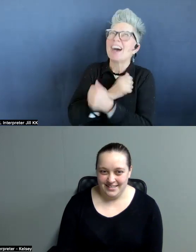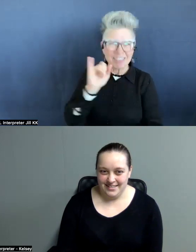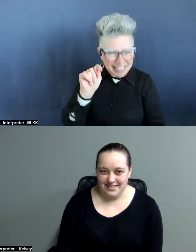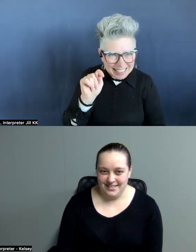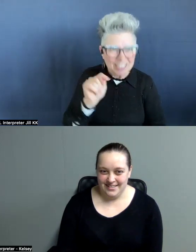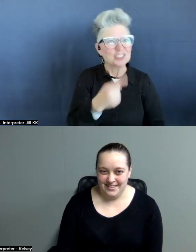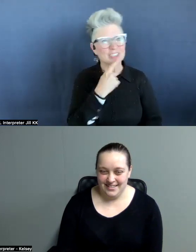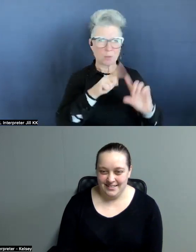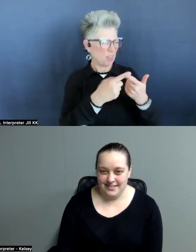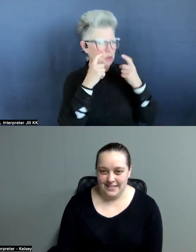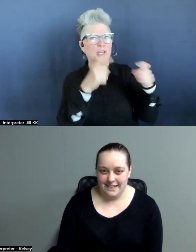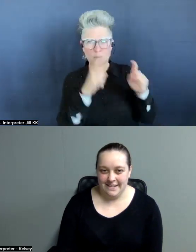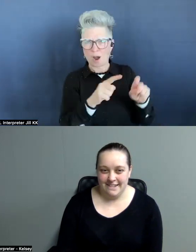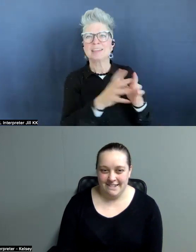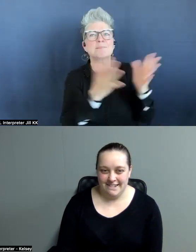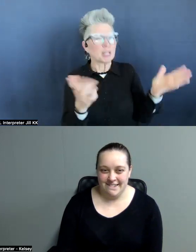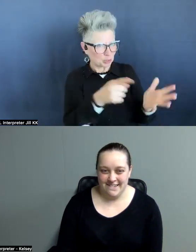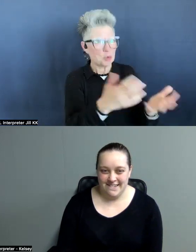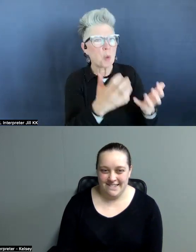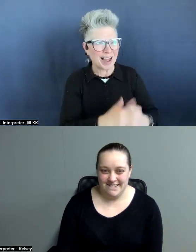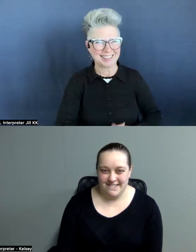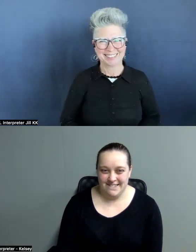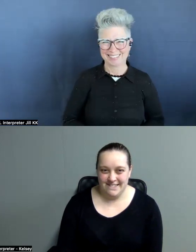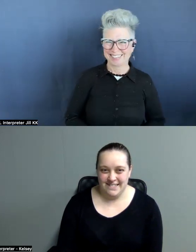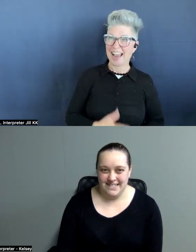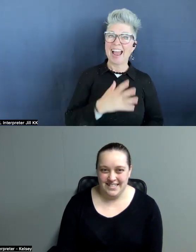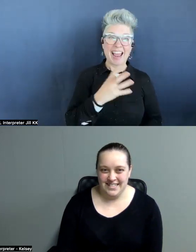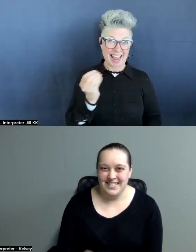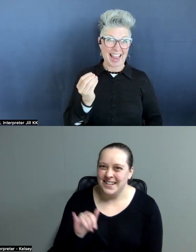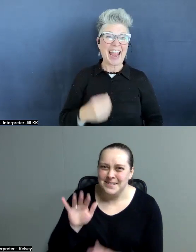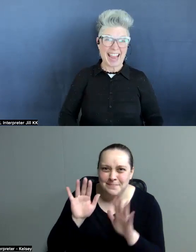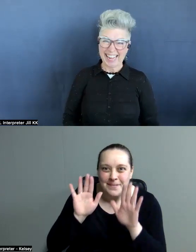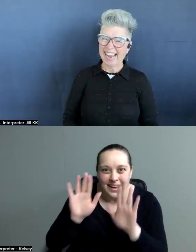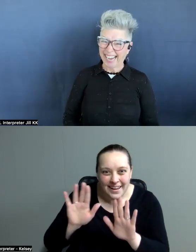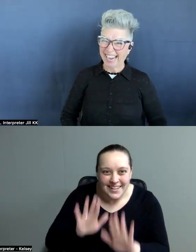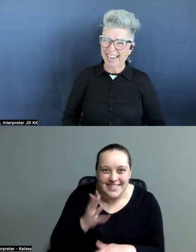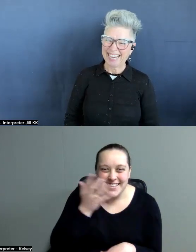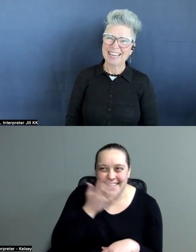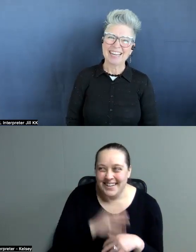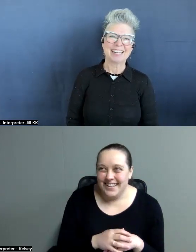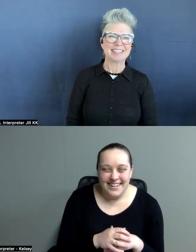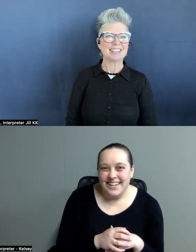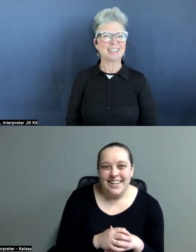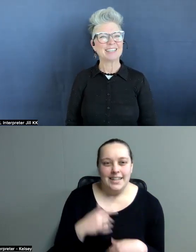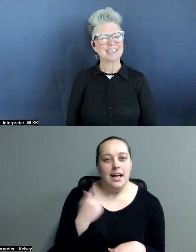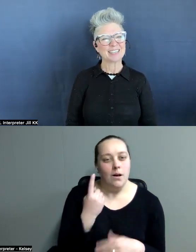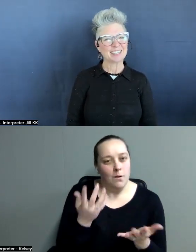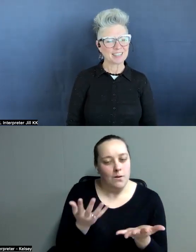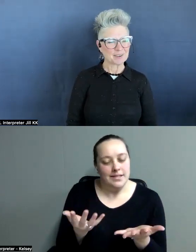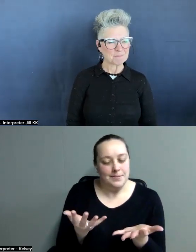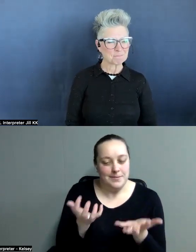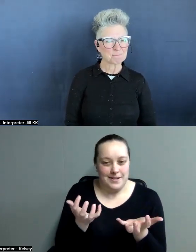And she said, well, then you can cry all you want. That's amazing. That's amazing. Yeah. I've always wanted to hear